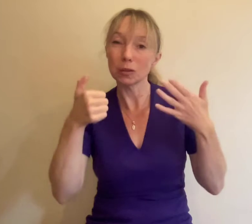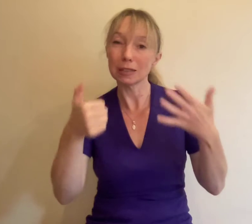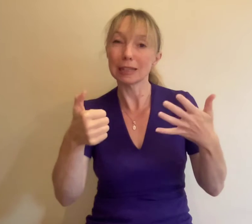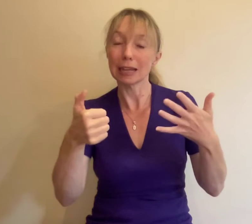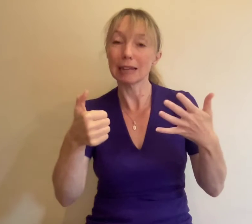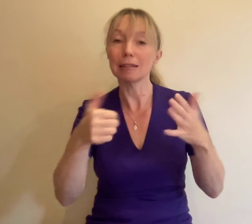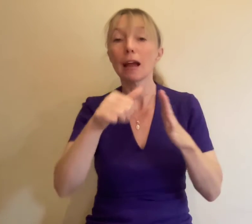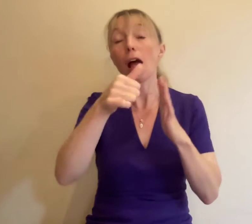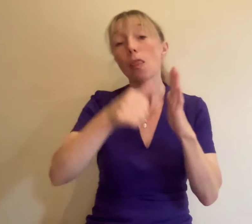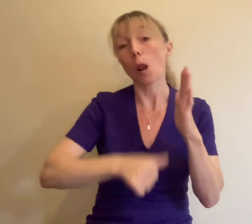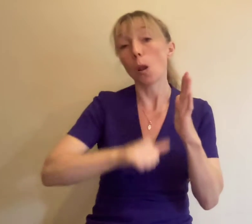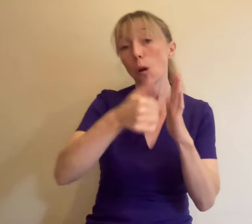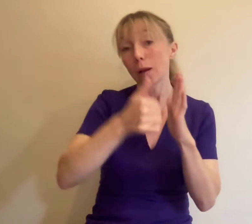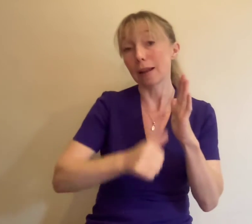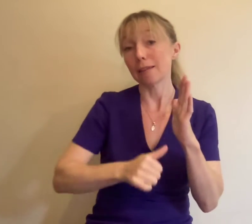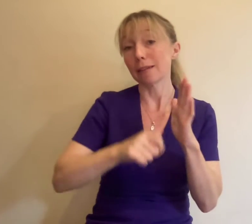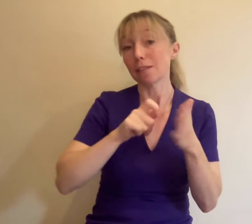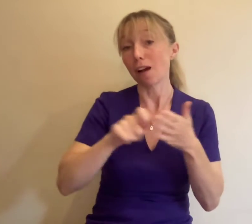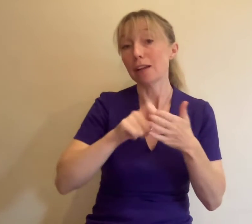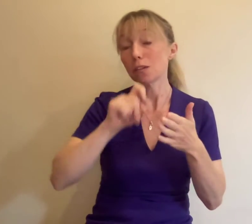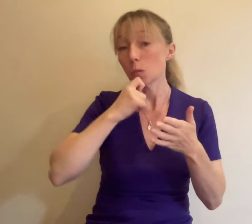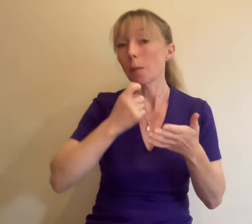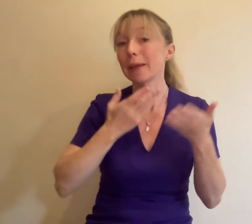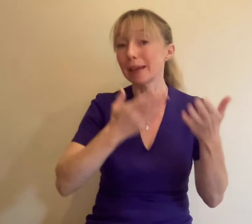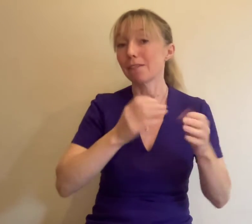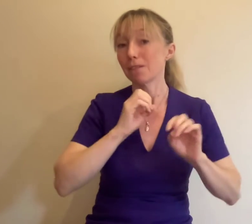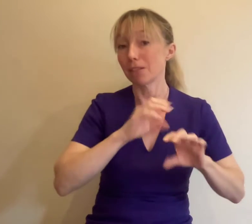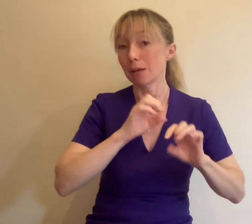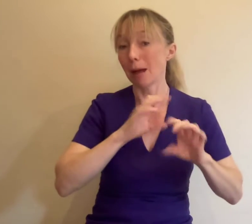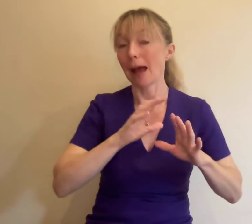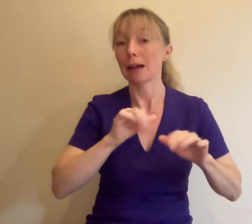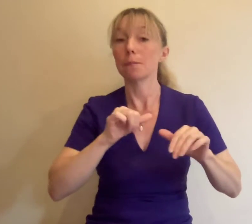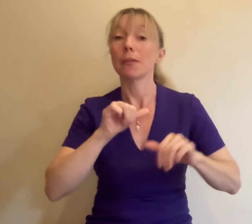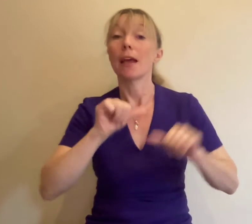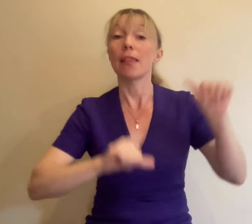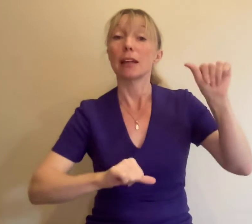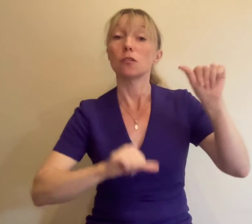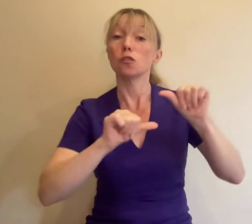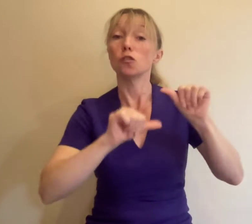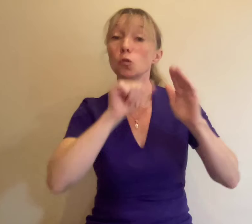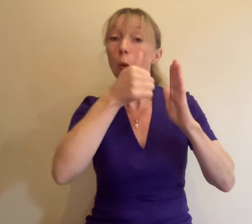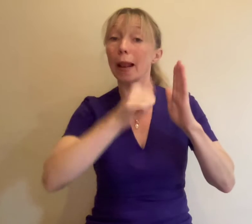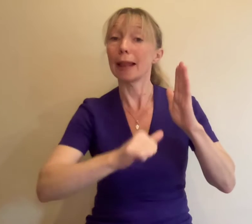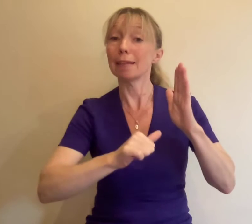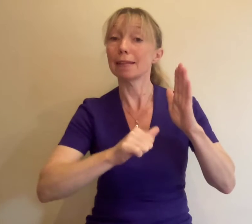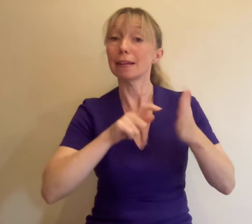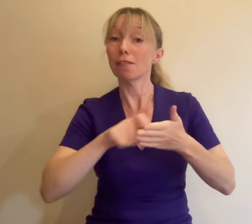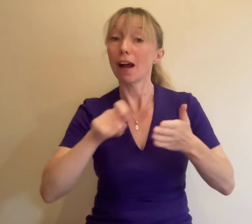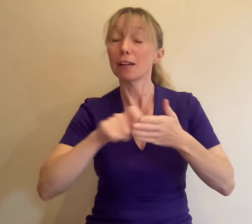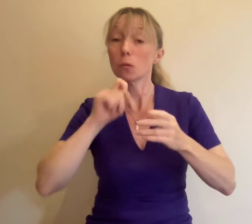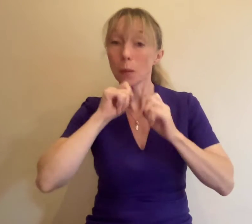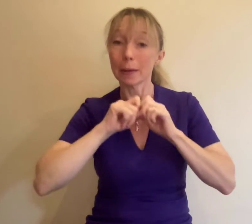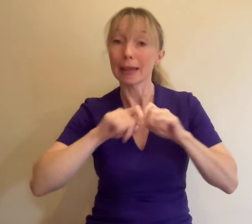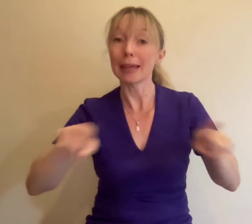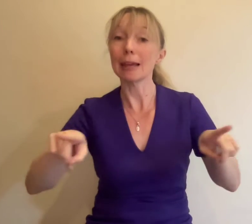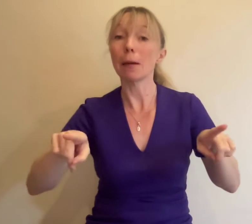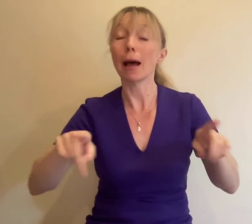feedback 23. Shortlisted writers will be emailed the week commencing Monday 12 December